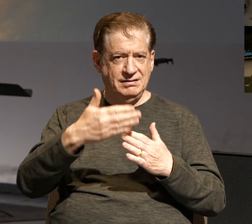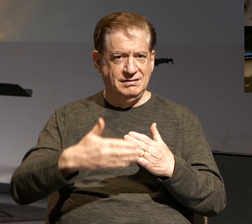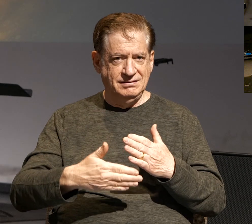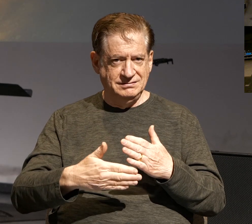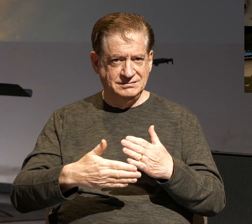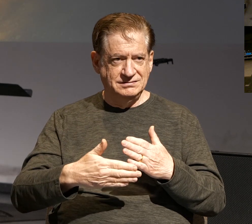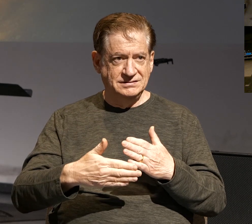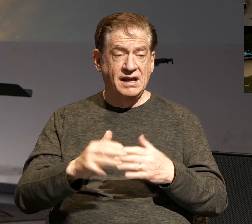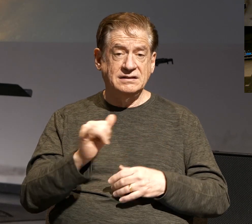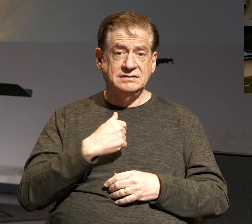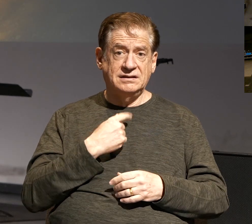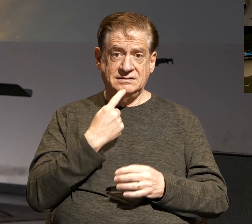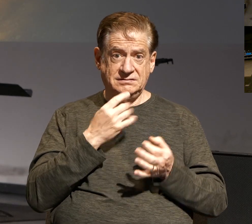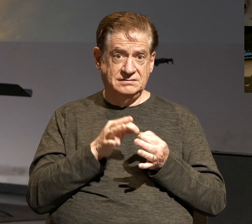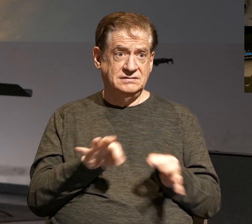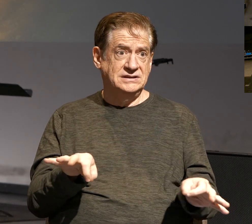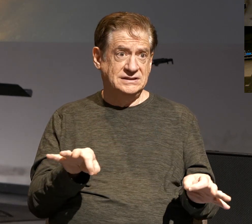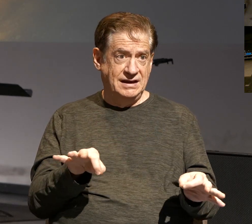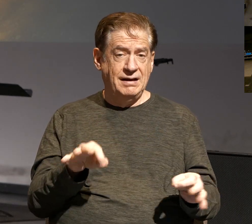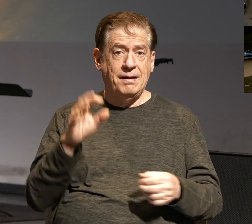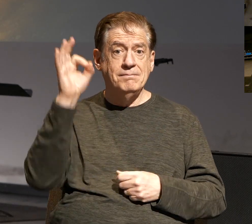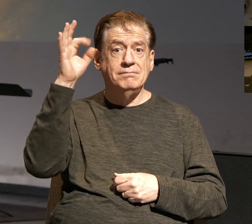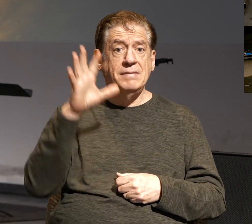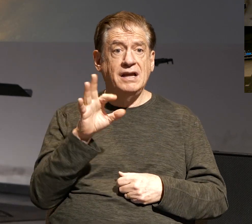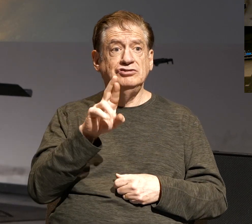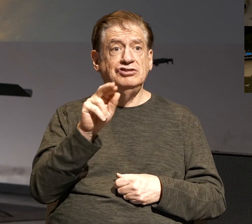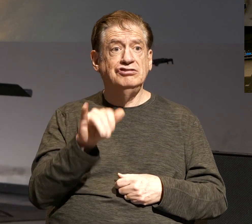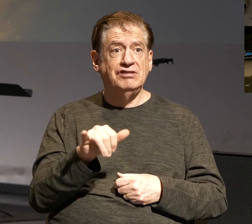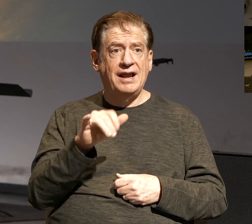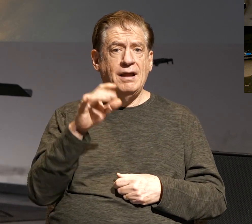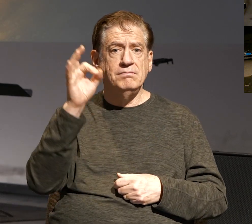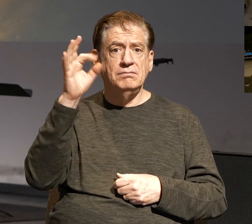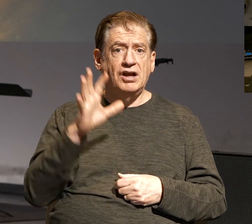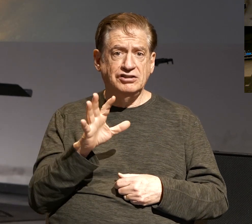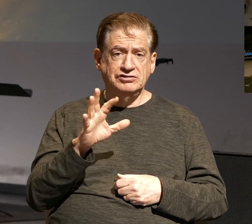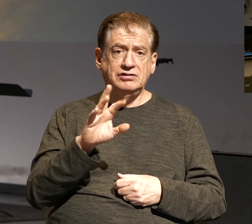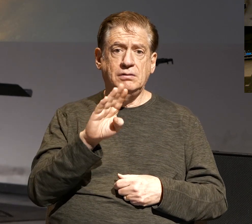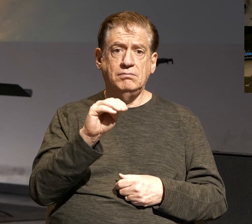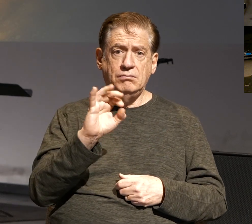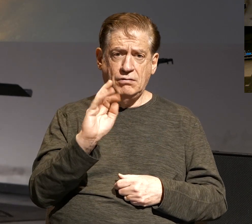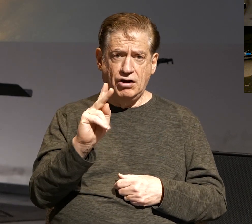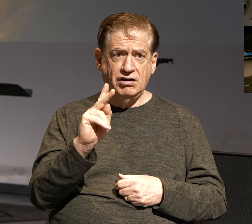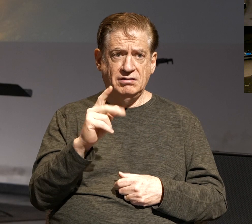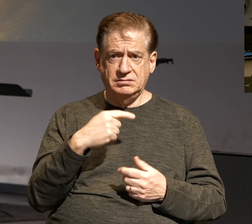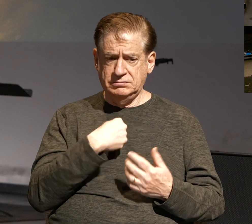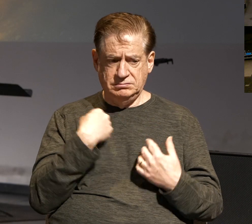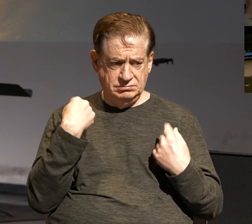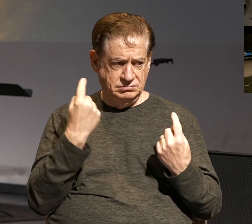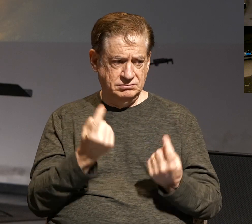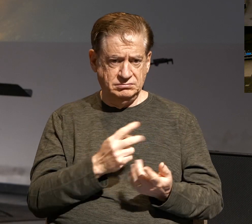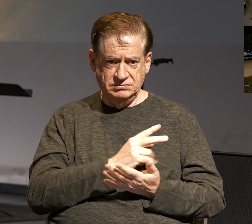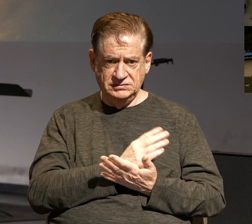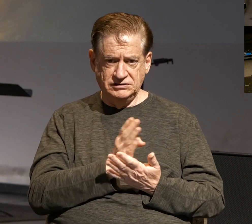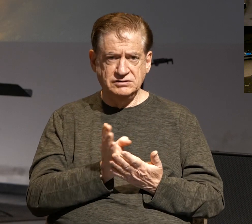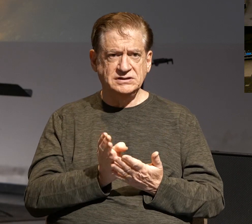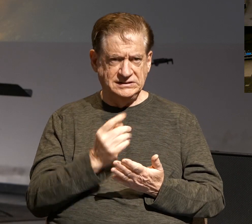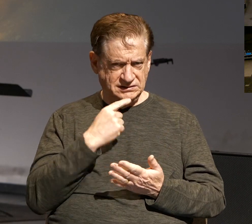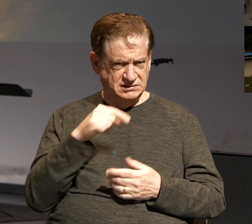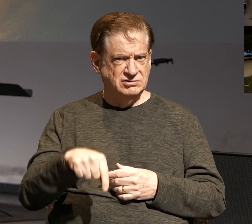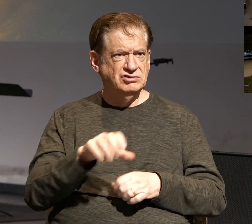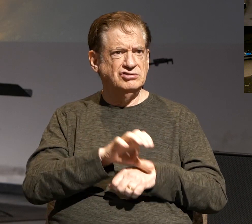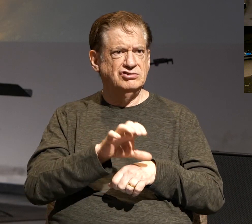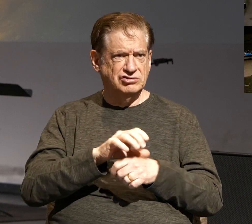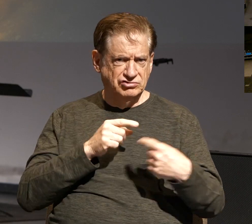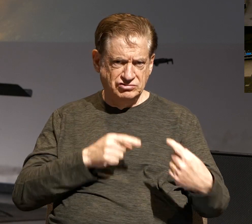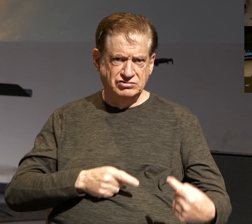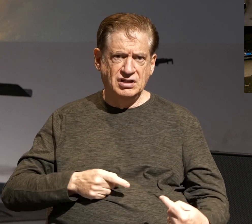As I've stated and Pastor Ray and Pastor Mark have stated throughout this series, this is a church that's struggling. This is a